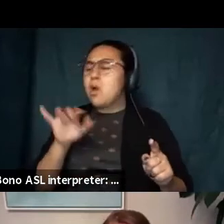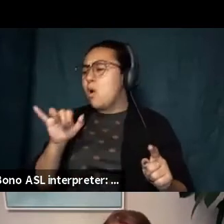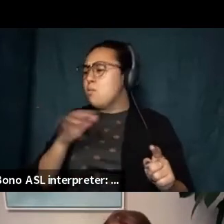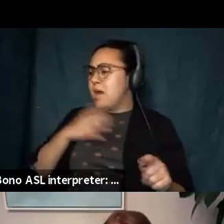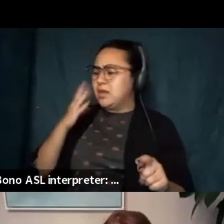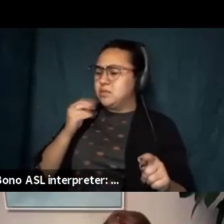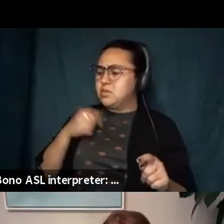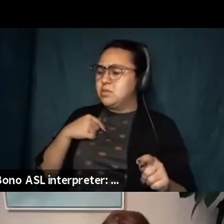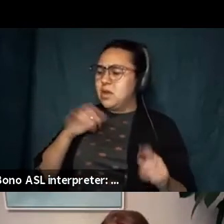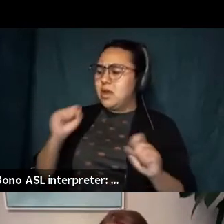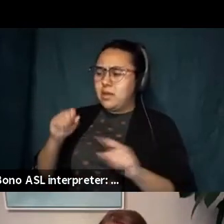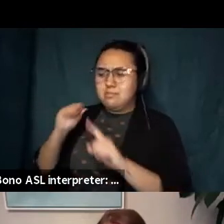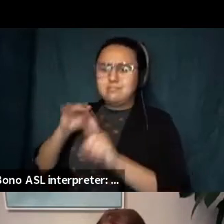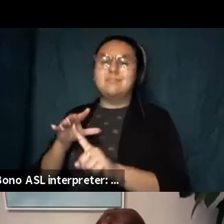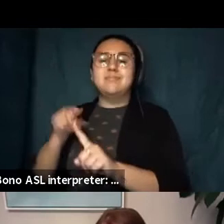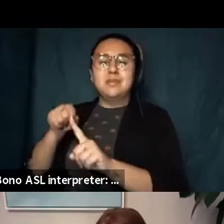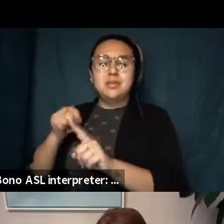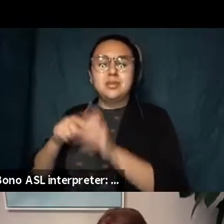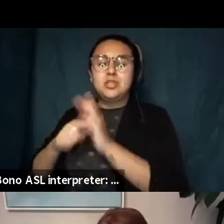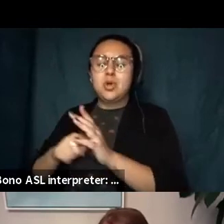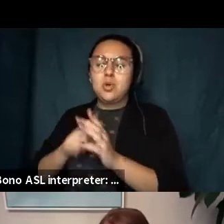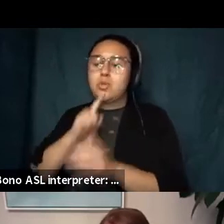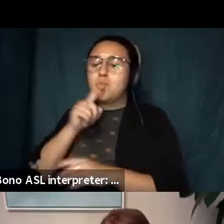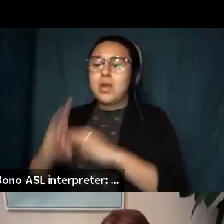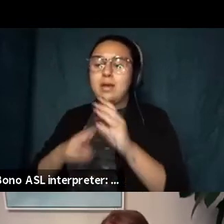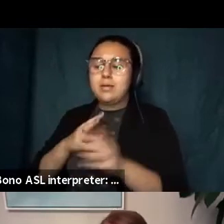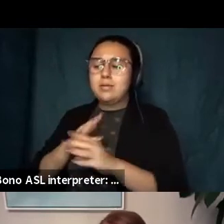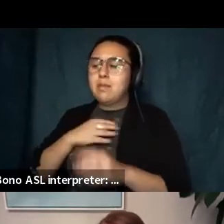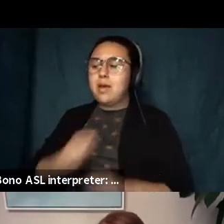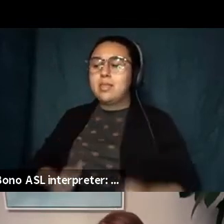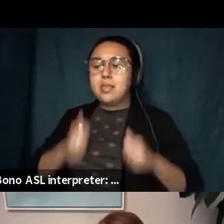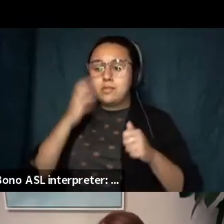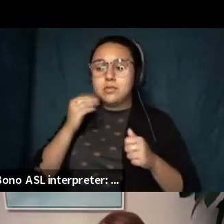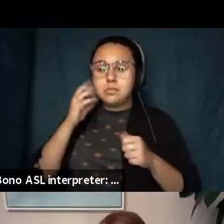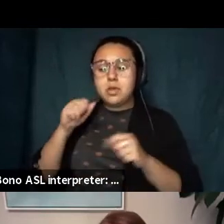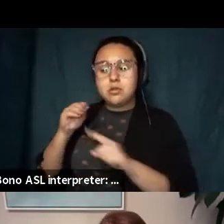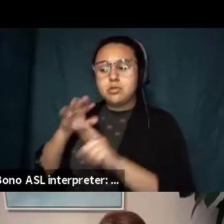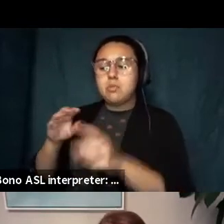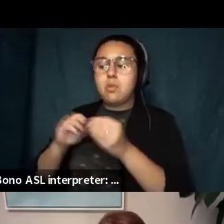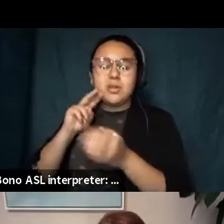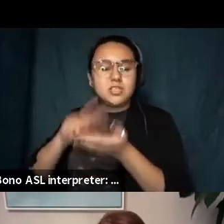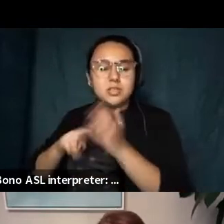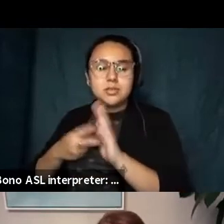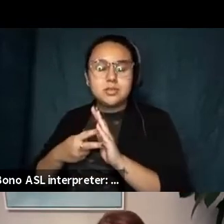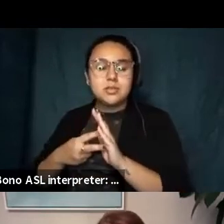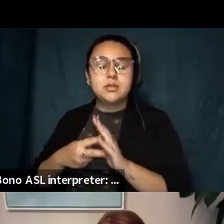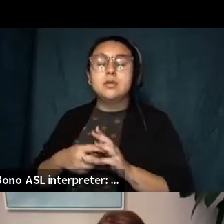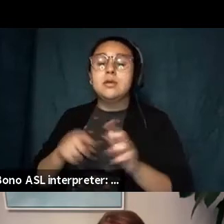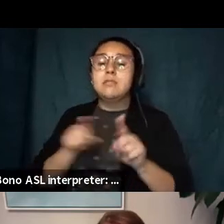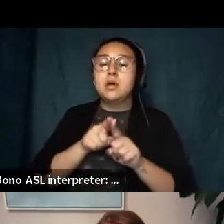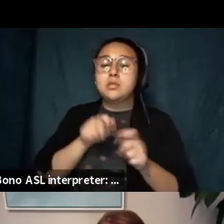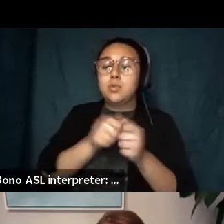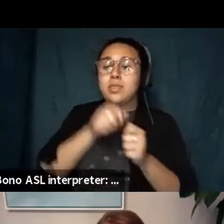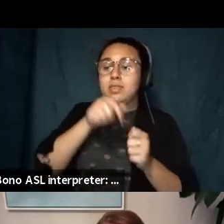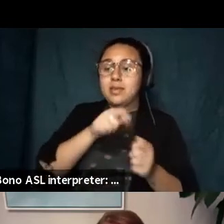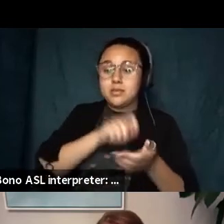experience in a in a more intentional way um and i will say that also the great gift for me was that in writing this book i had help right um and i